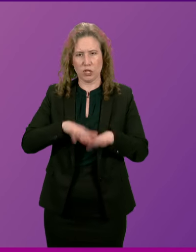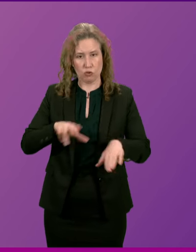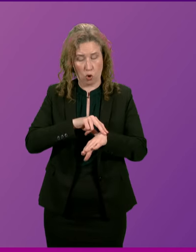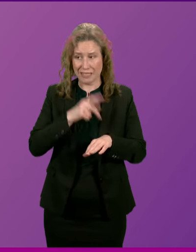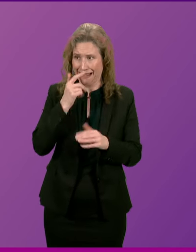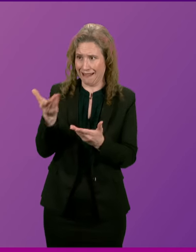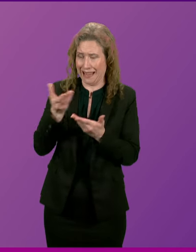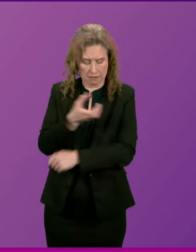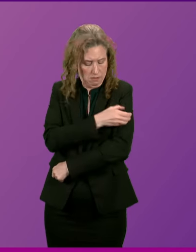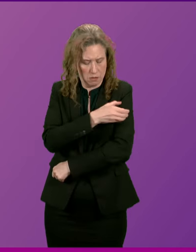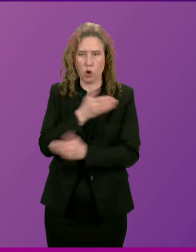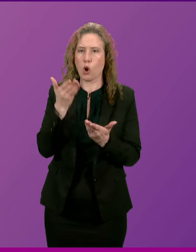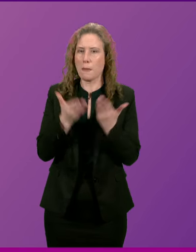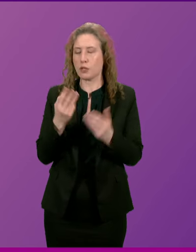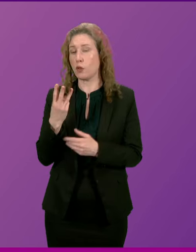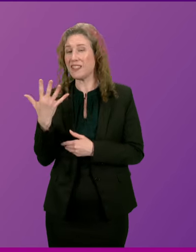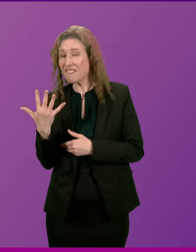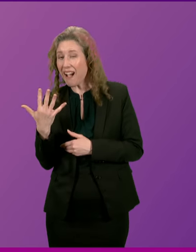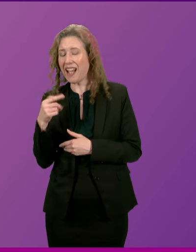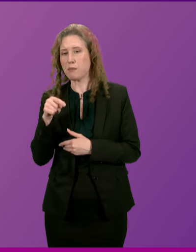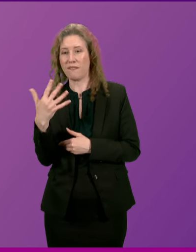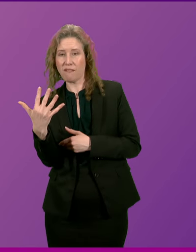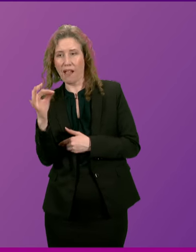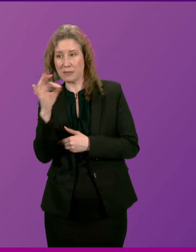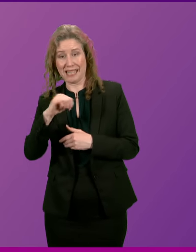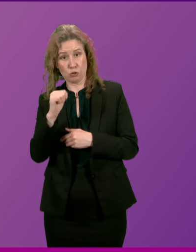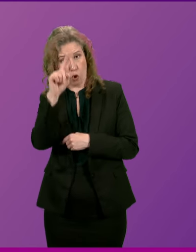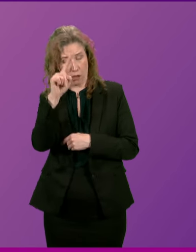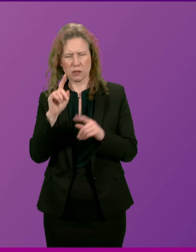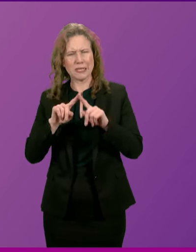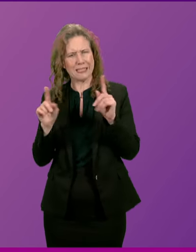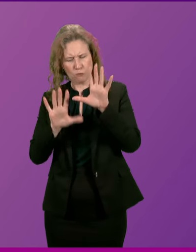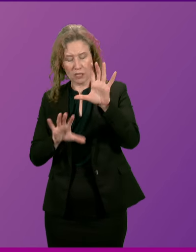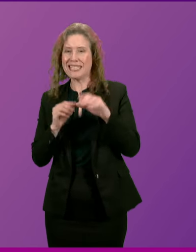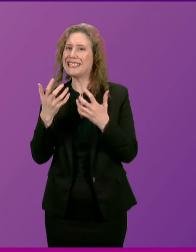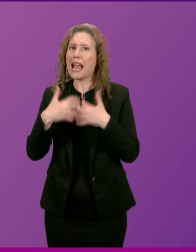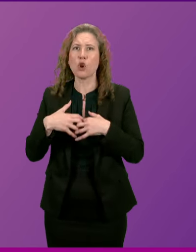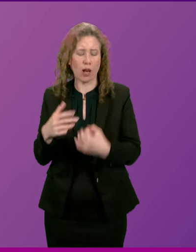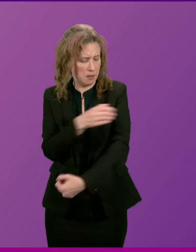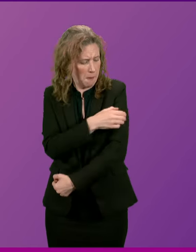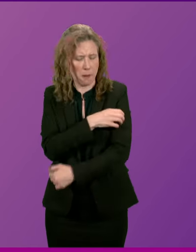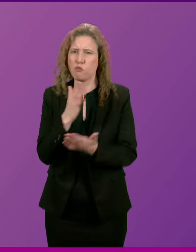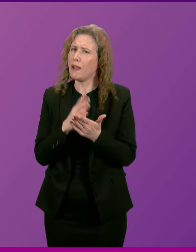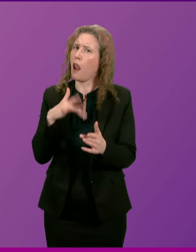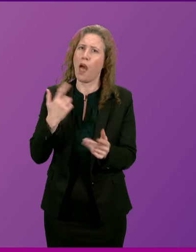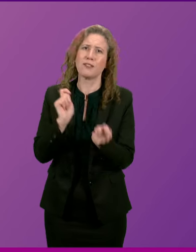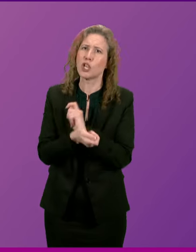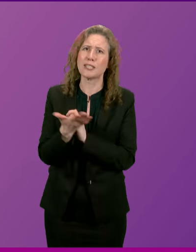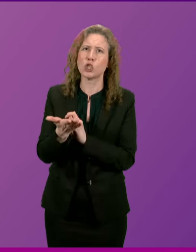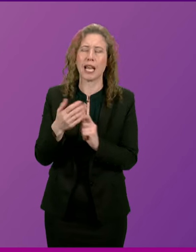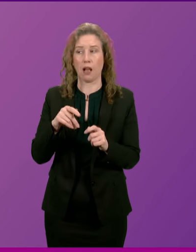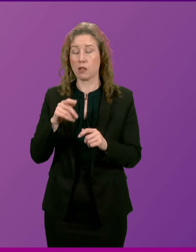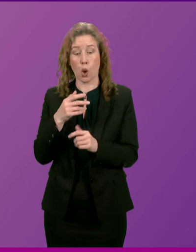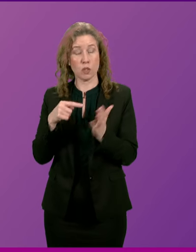to an FGM compared with 35.5% across Scotland. This technology is life-changing for those who receive it,